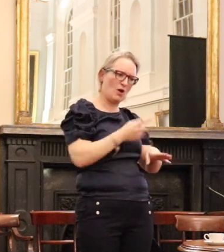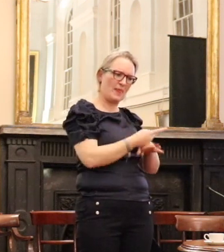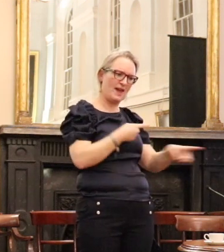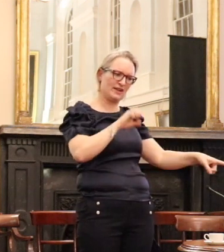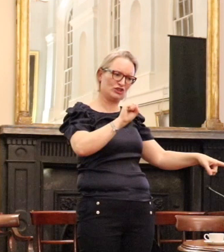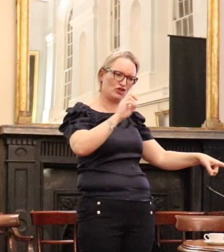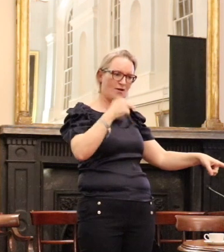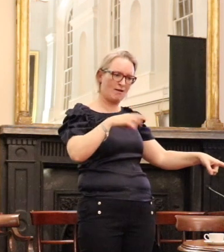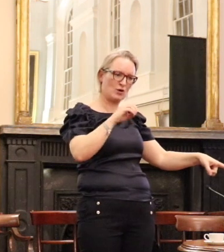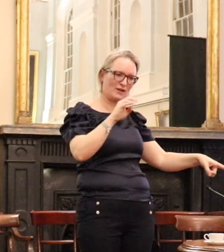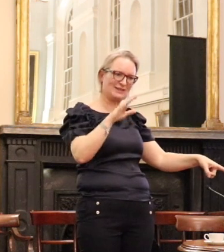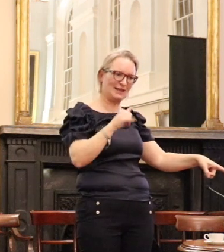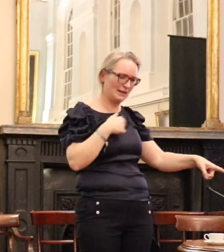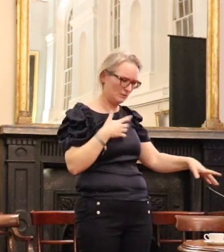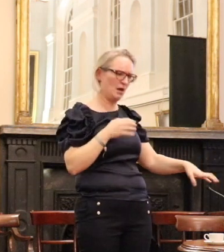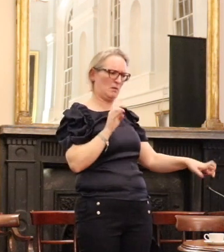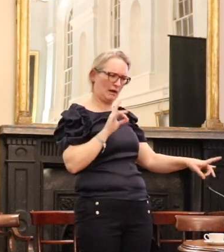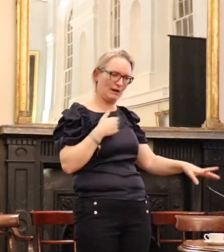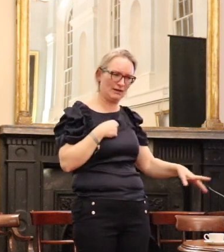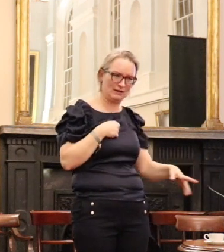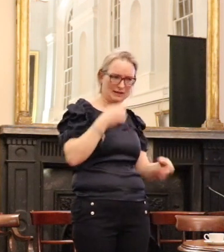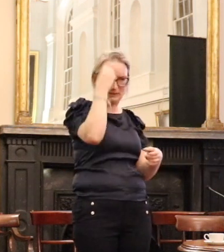he was expecting to see sort of one side of the stains